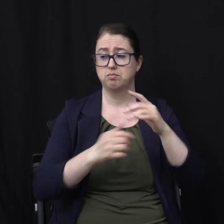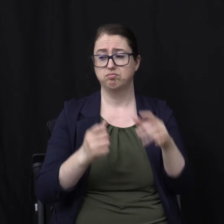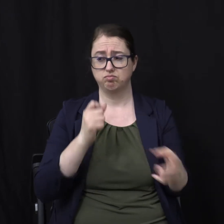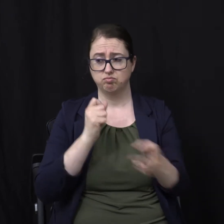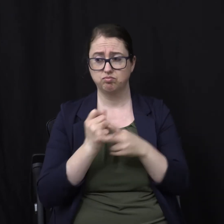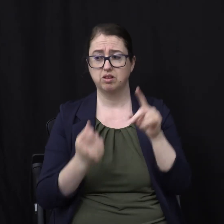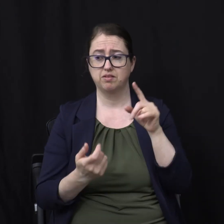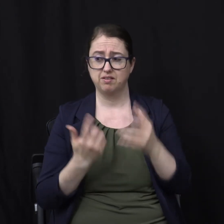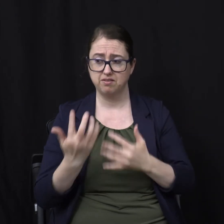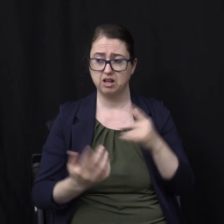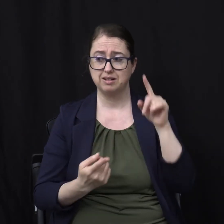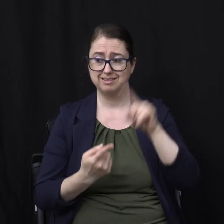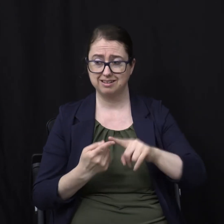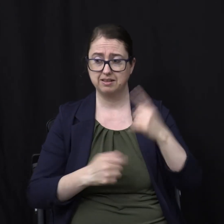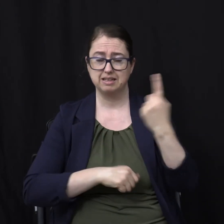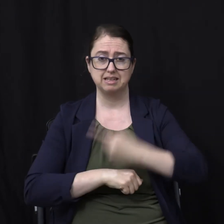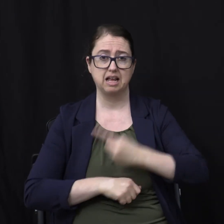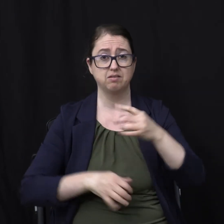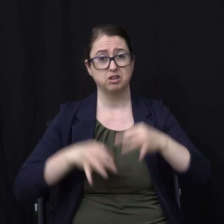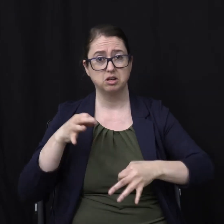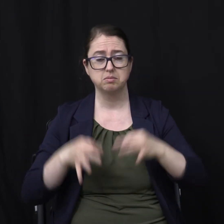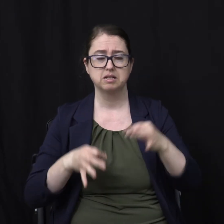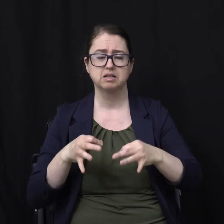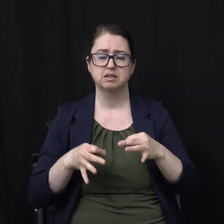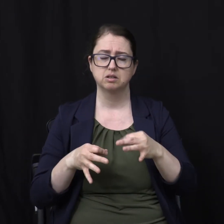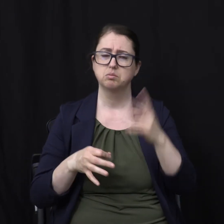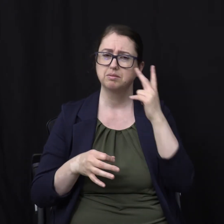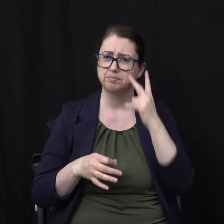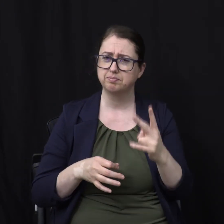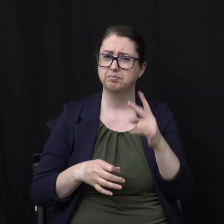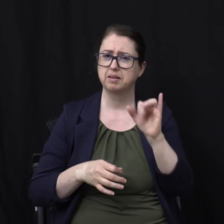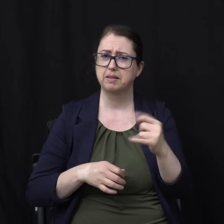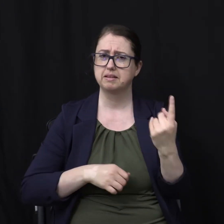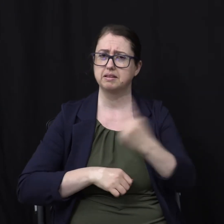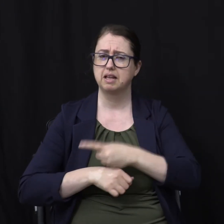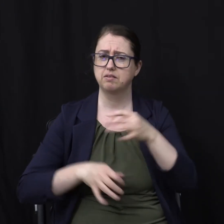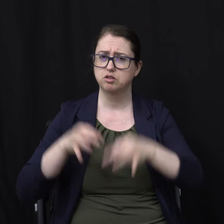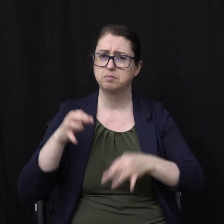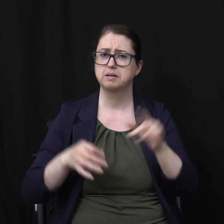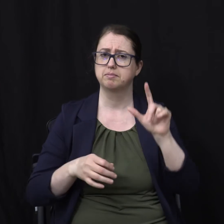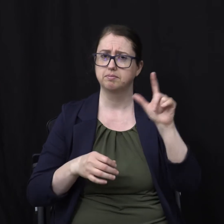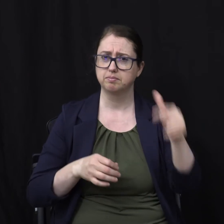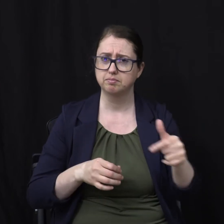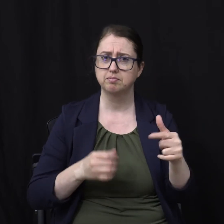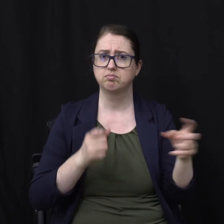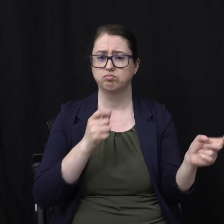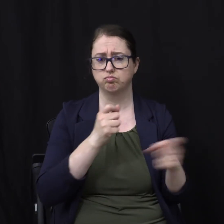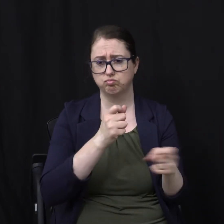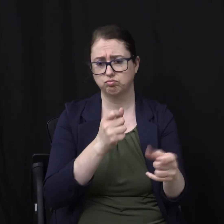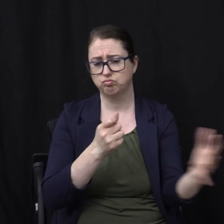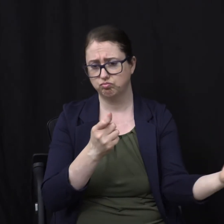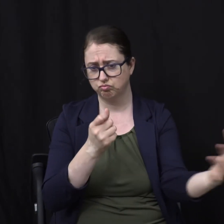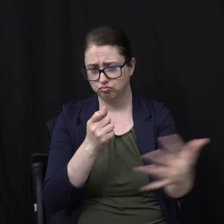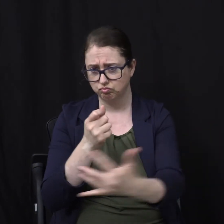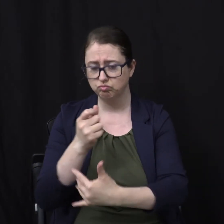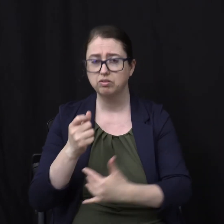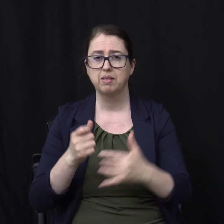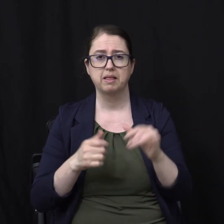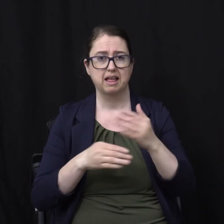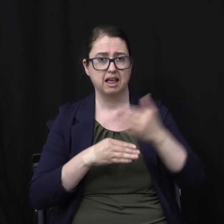So we've got the when And the where now Don't we It's the day of judgment In the future At the harvest At the end of the age And here